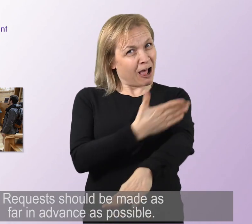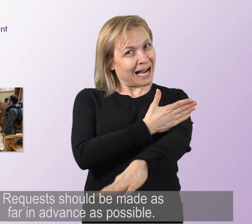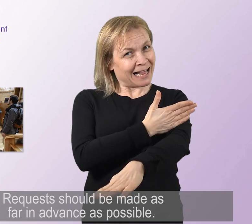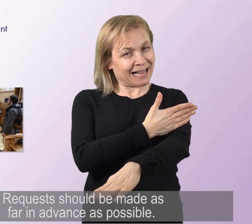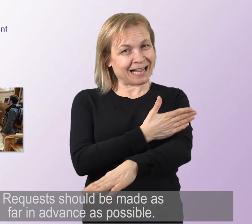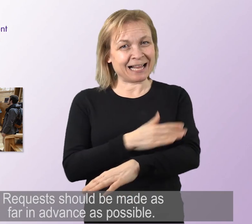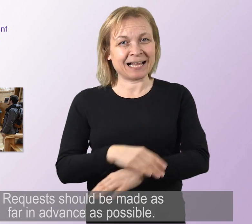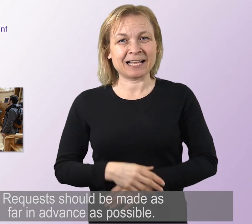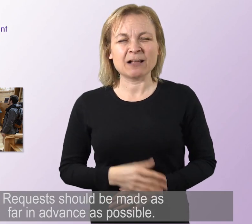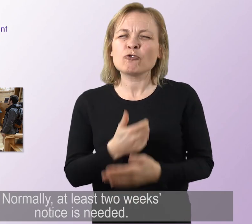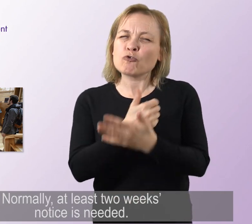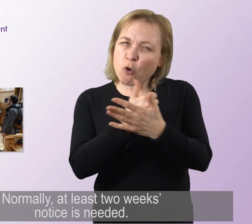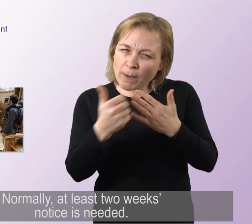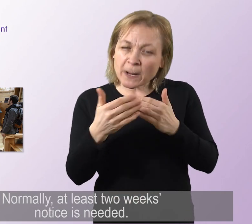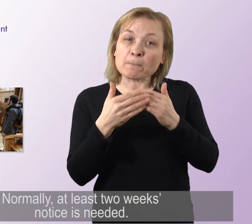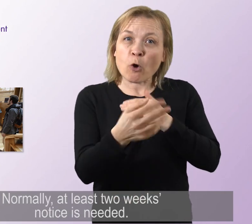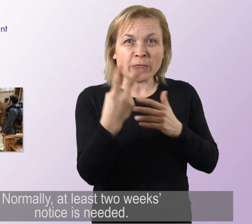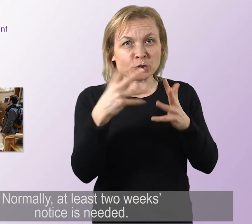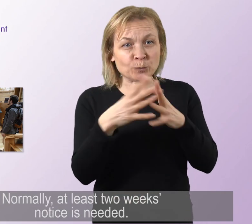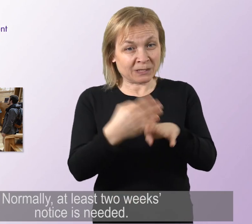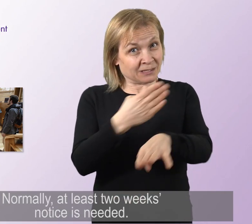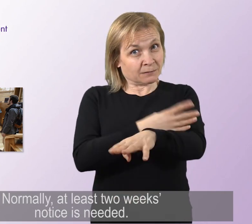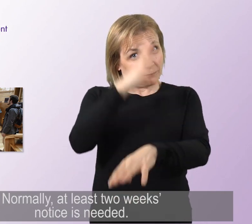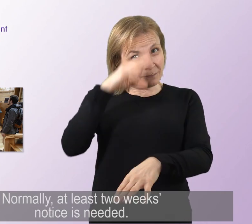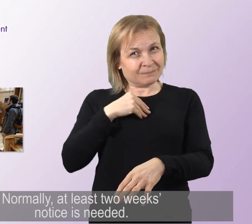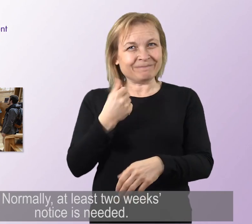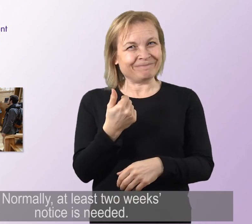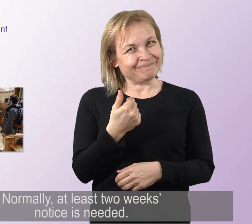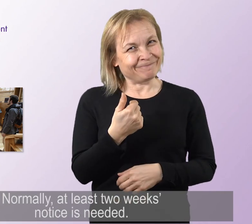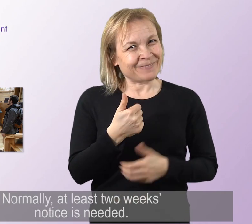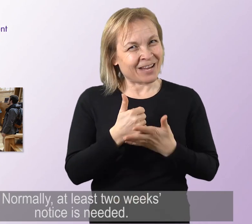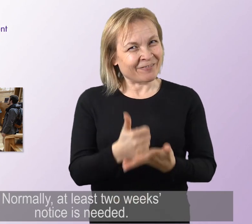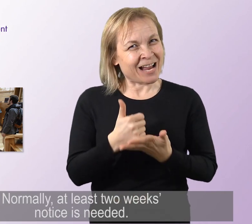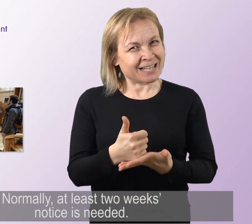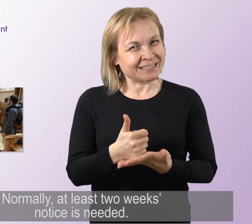advance as possible Normally, at least two weeks' notice is needed